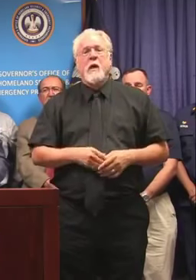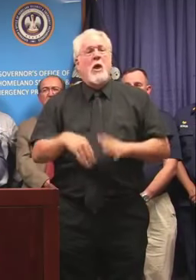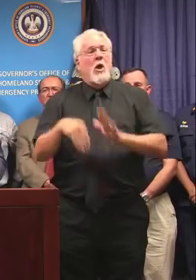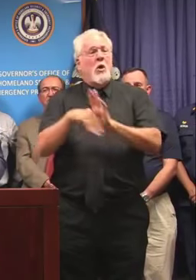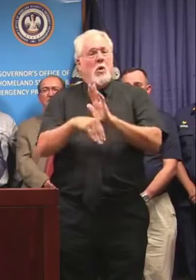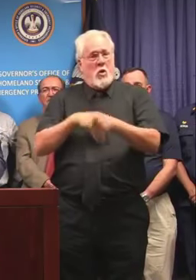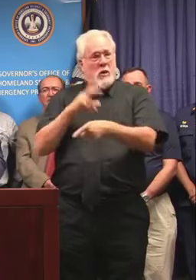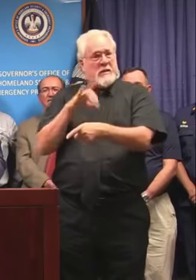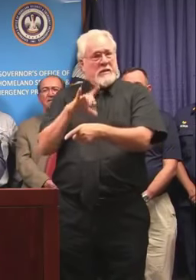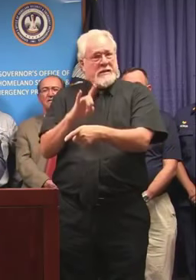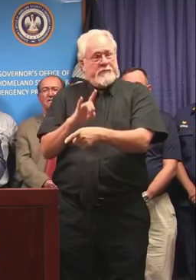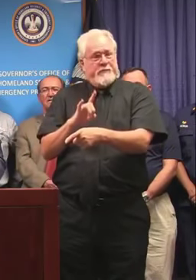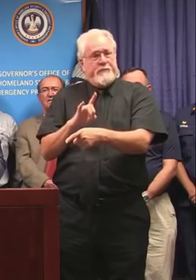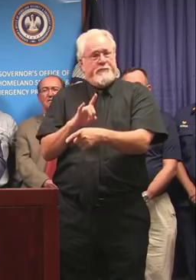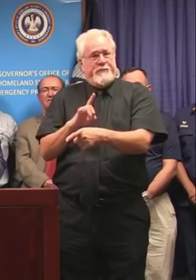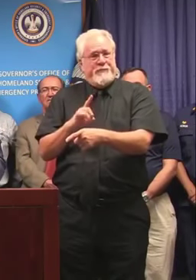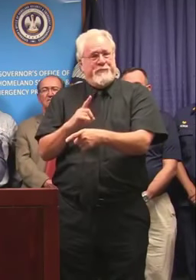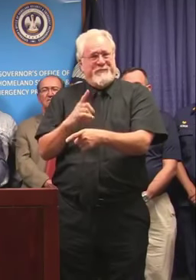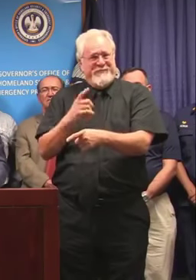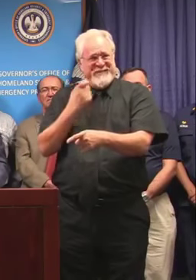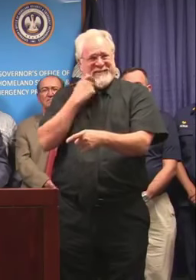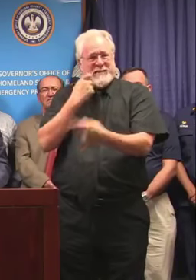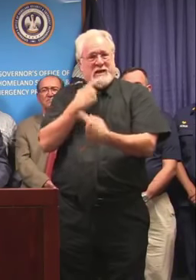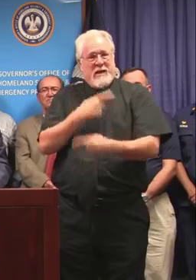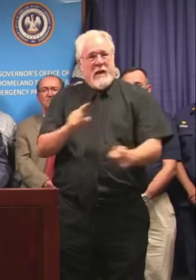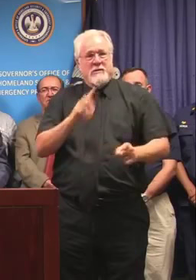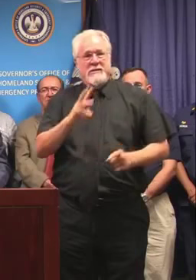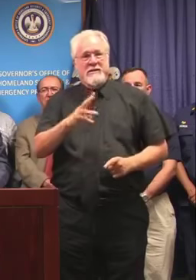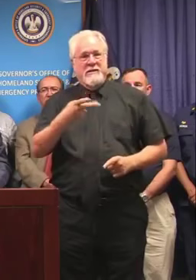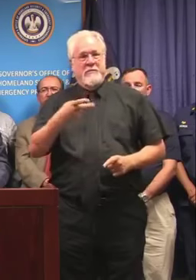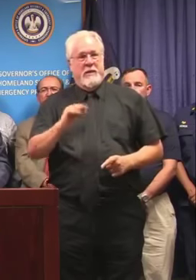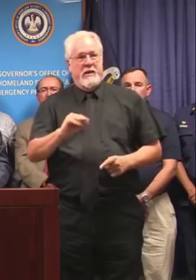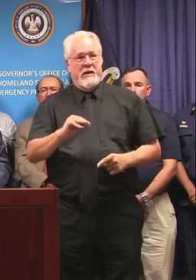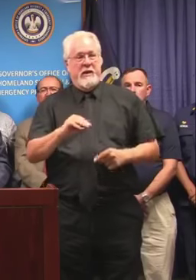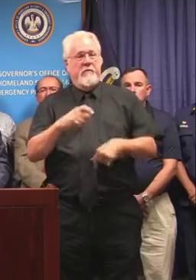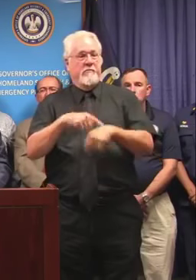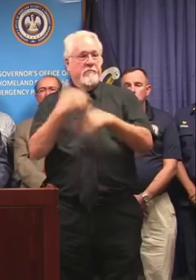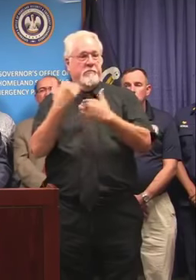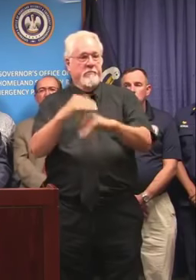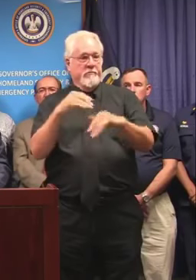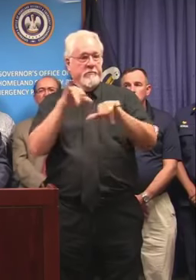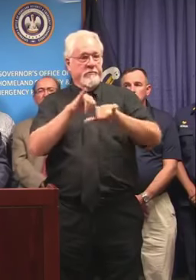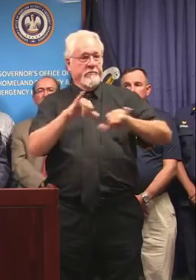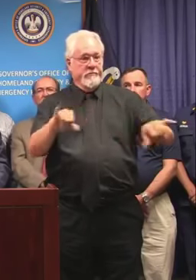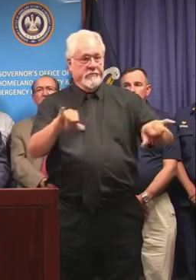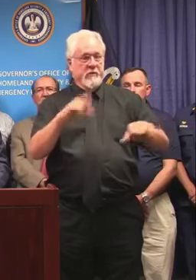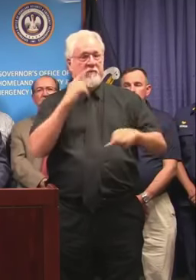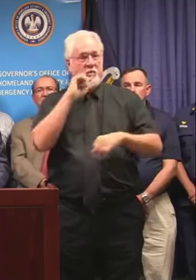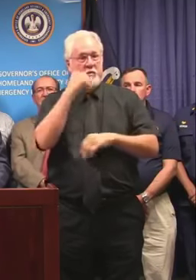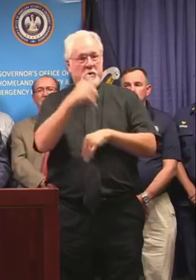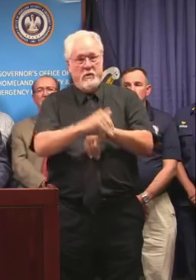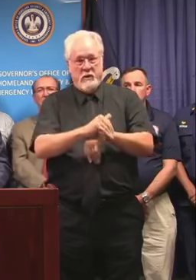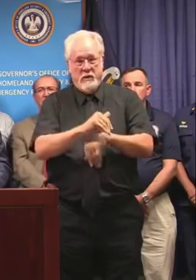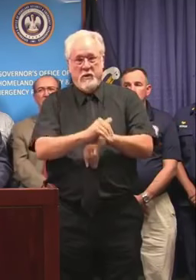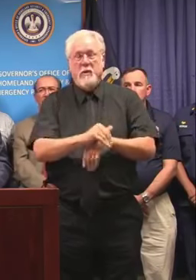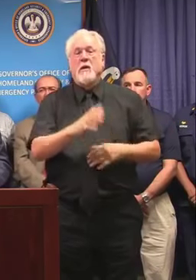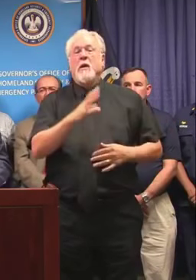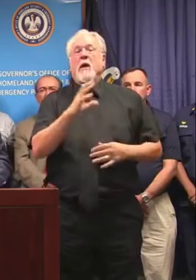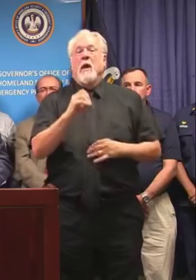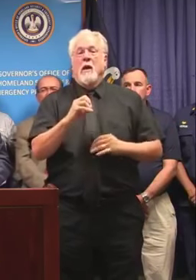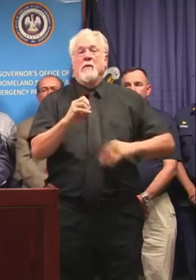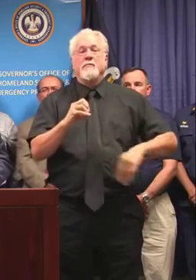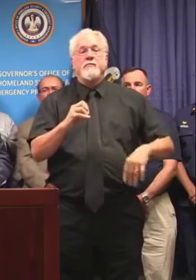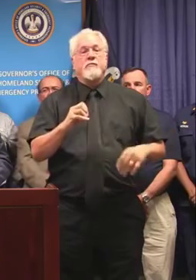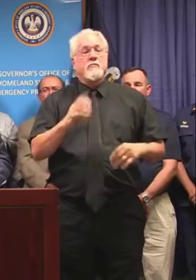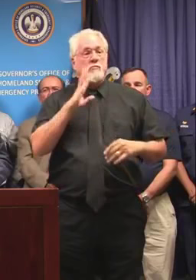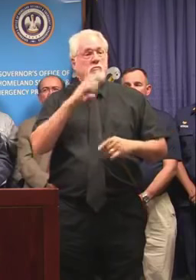Orleans did just shortly ago announce a 6 p.m. curfew for tomorrow evening. Now, you're going